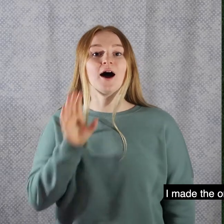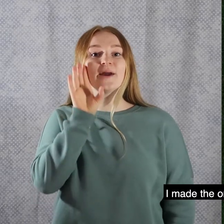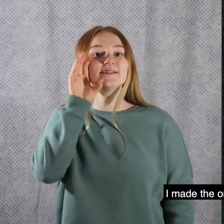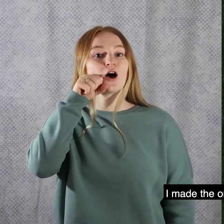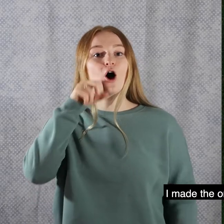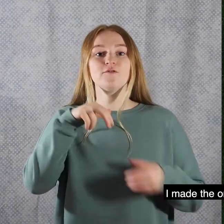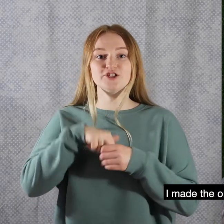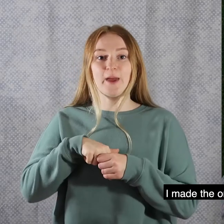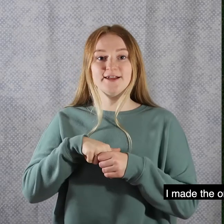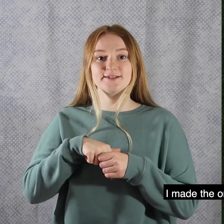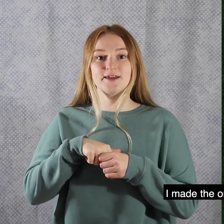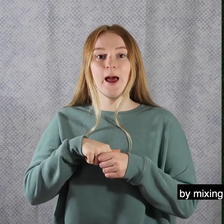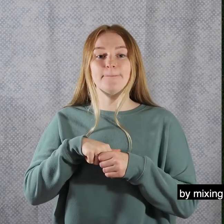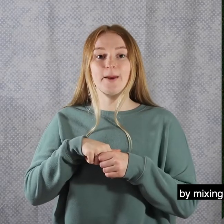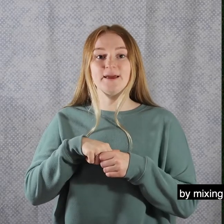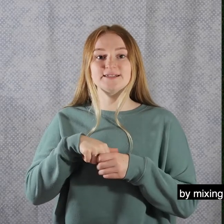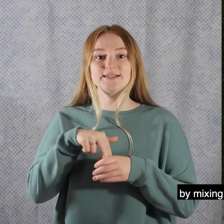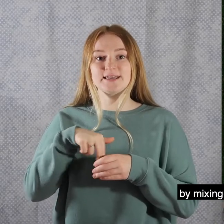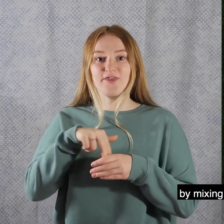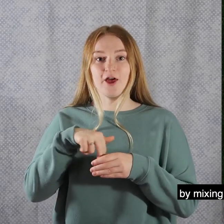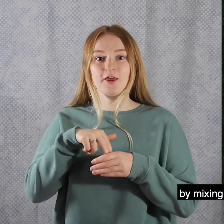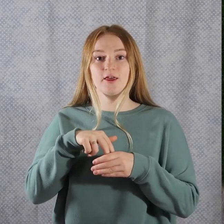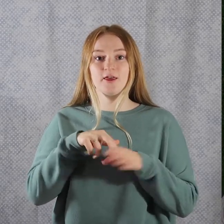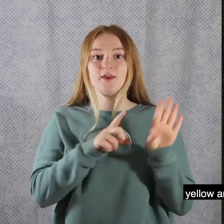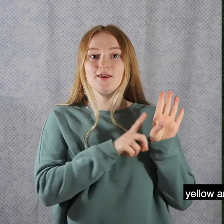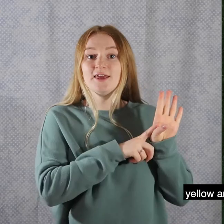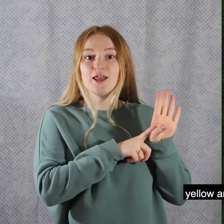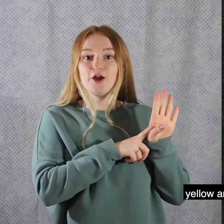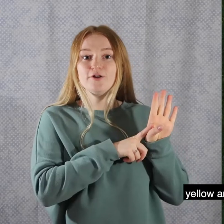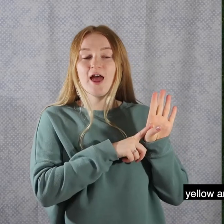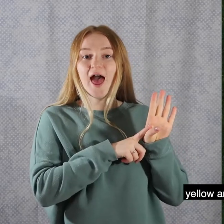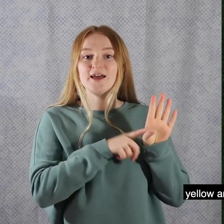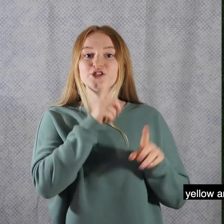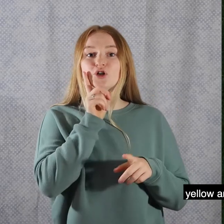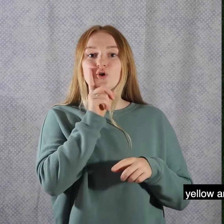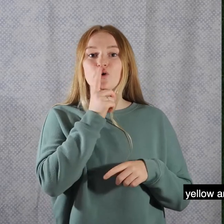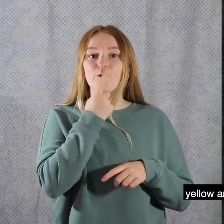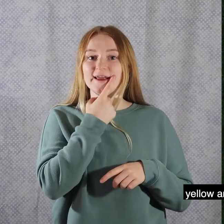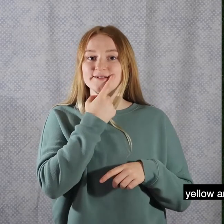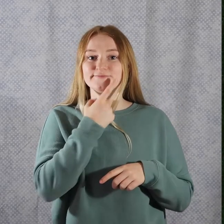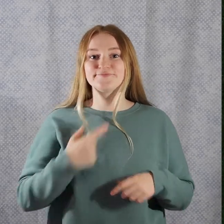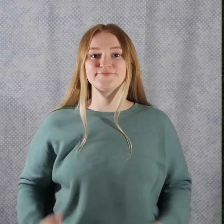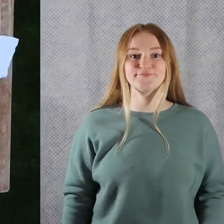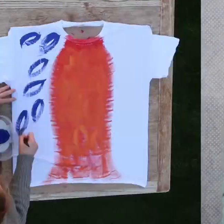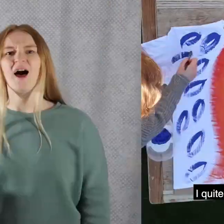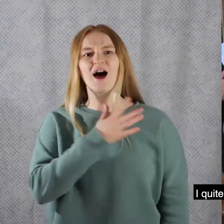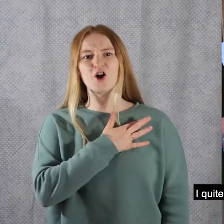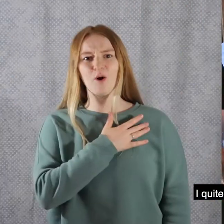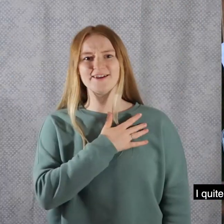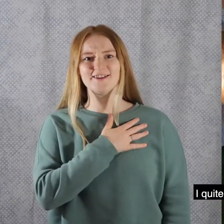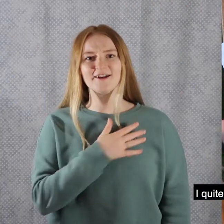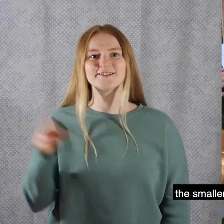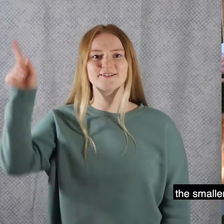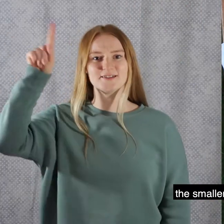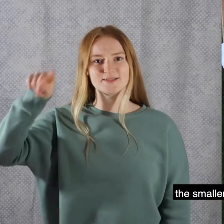I made the orange paint by mixing together yellow and red. I